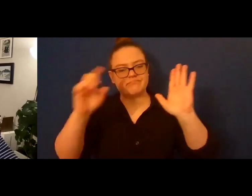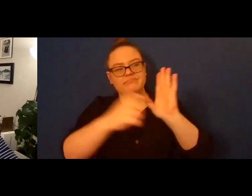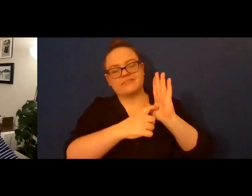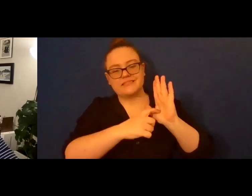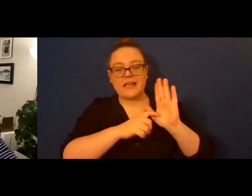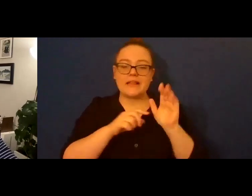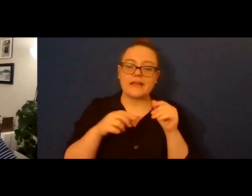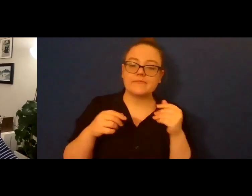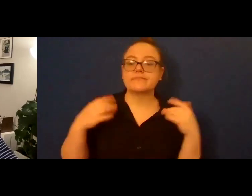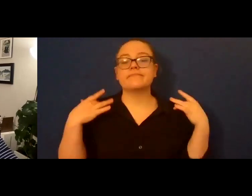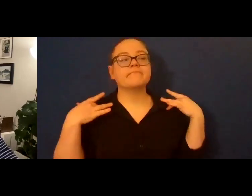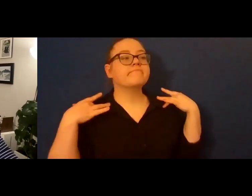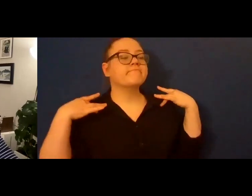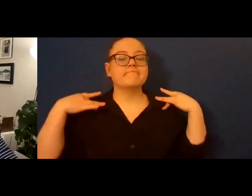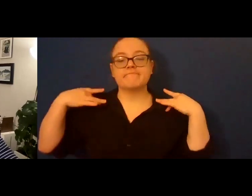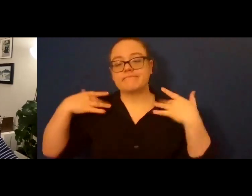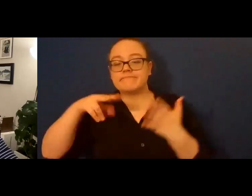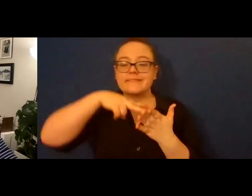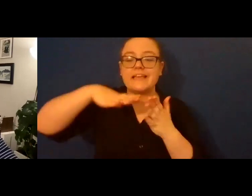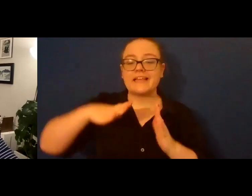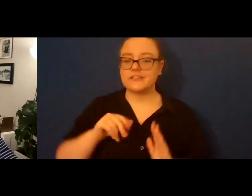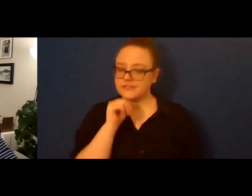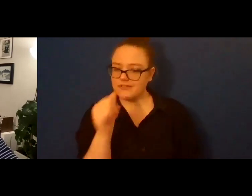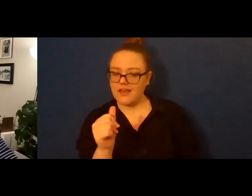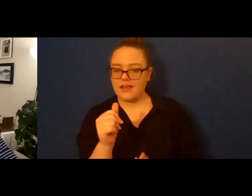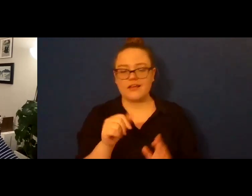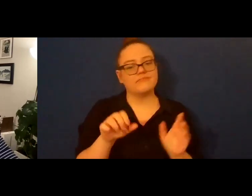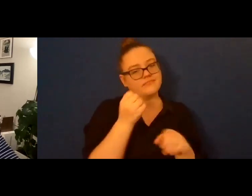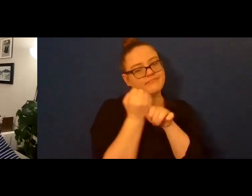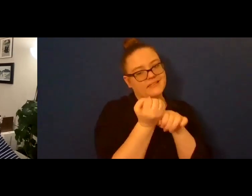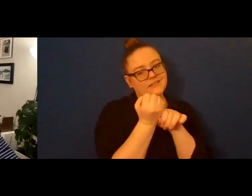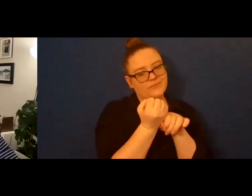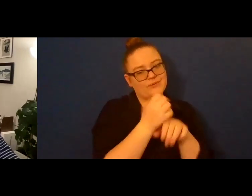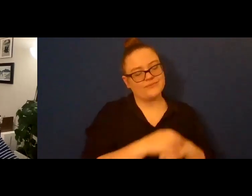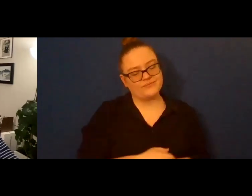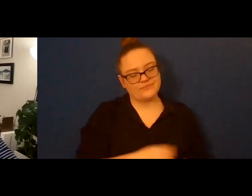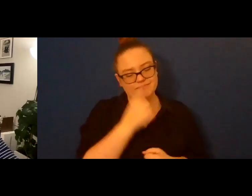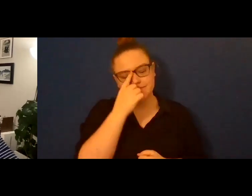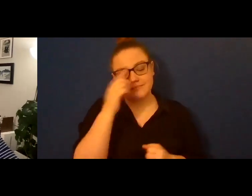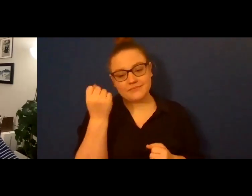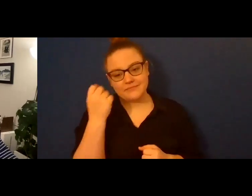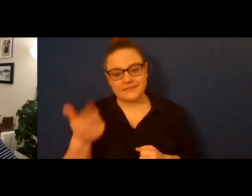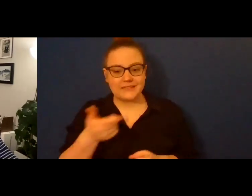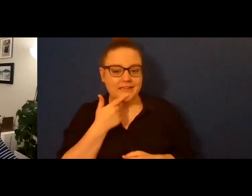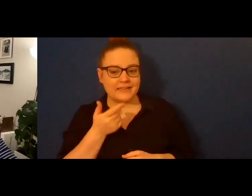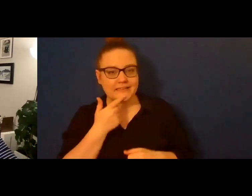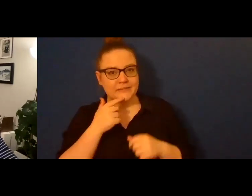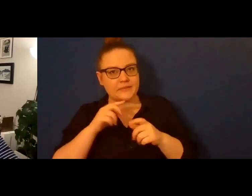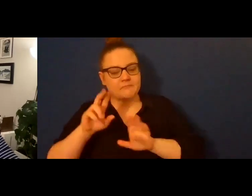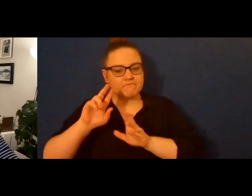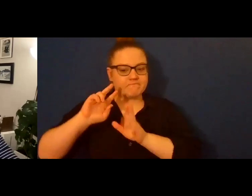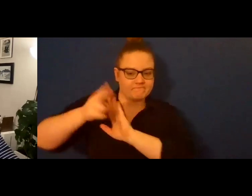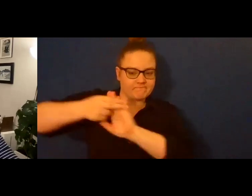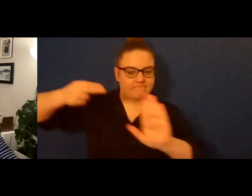They would never let me become the kind of girl I'd learned I should be. It's a lesbian cliche, the first date hand comparison.